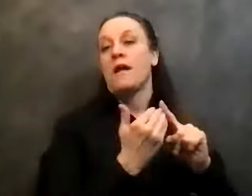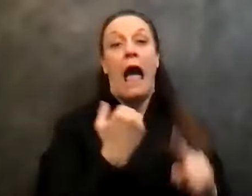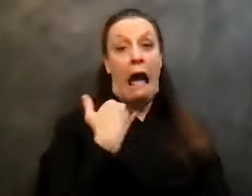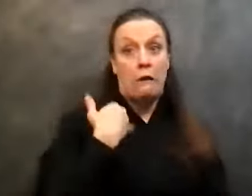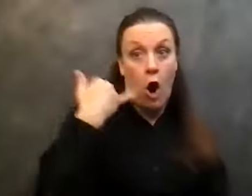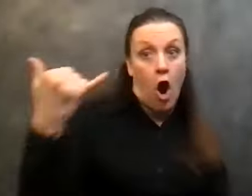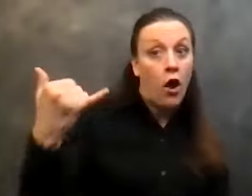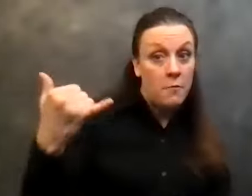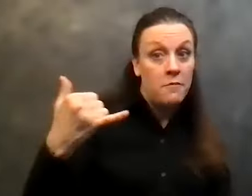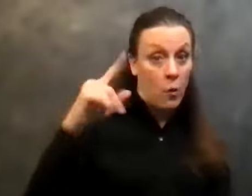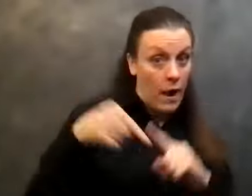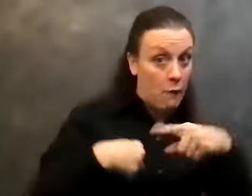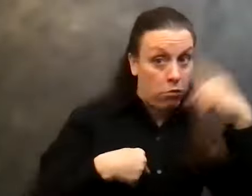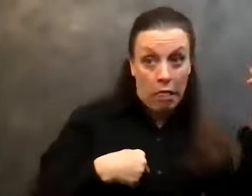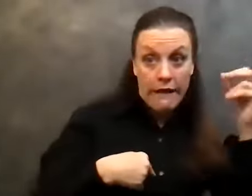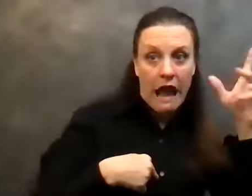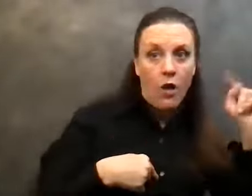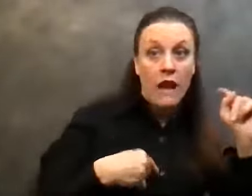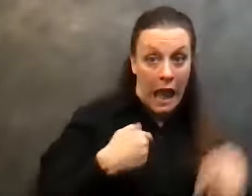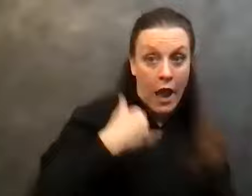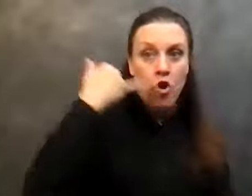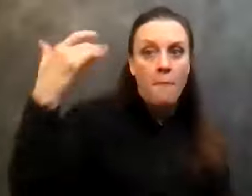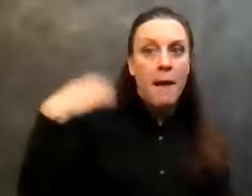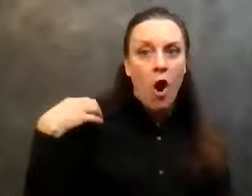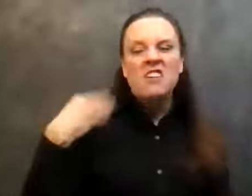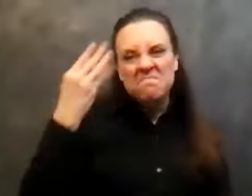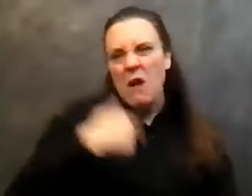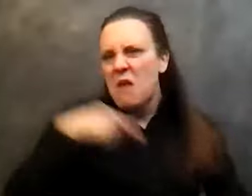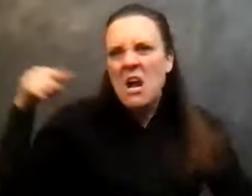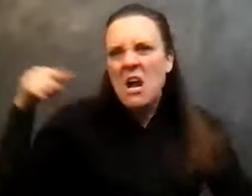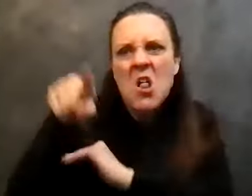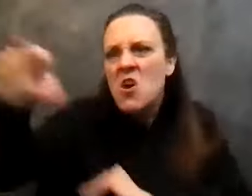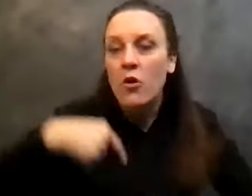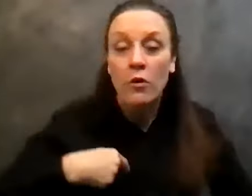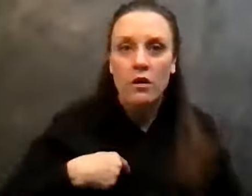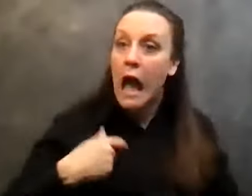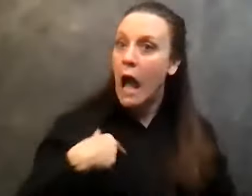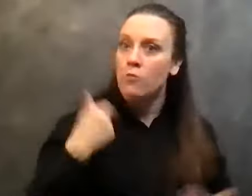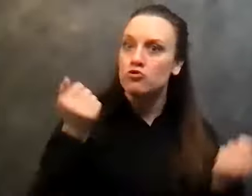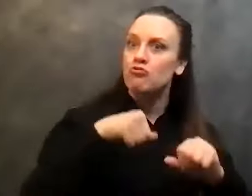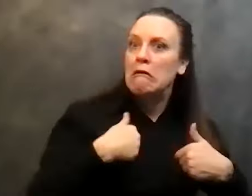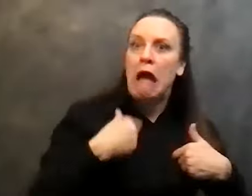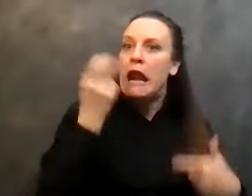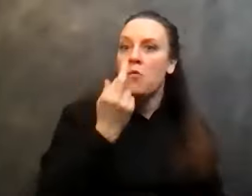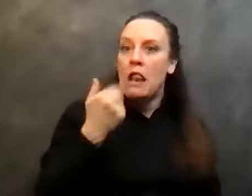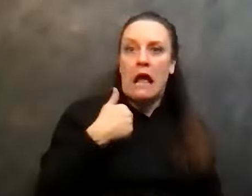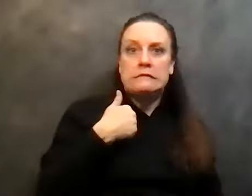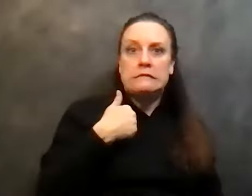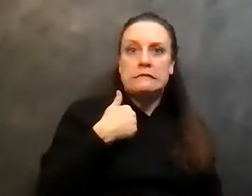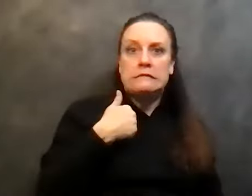blackout and told him I was going to kill him the next day, you know, and I didn't know I did that because it was a blackout. So I walked into work the